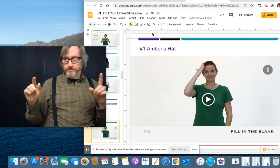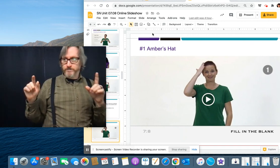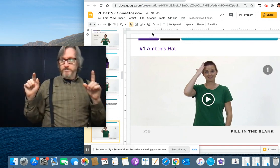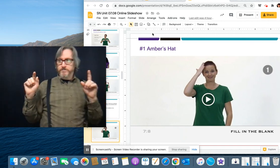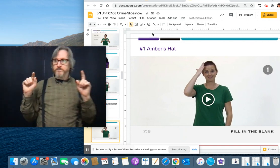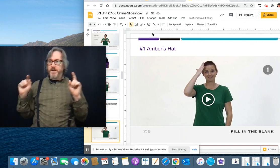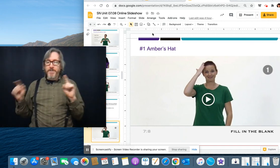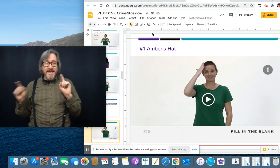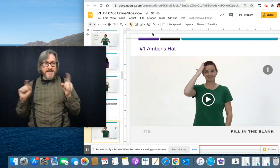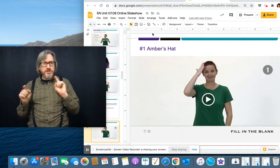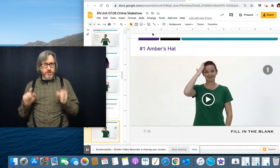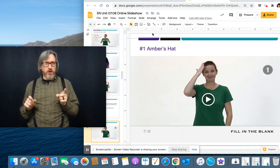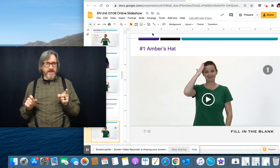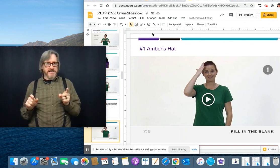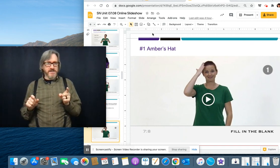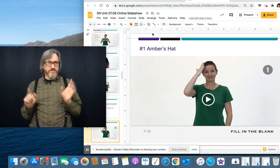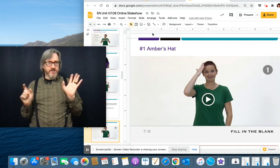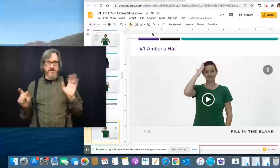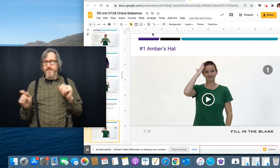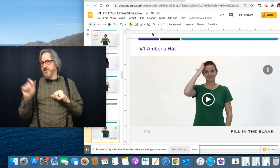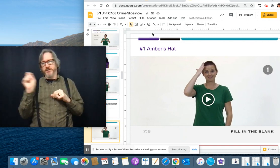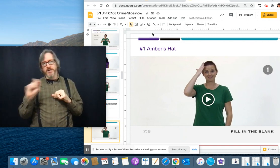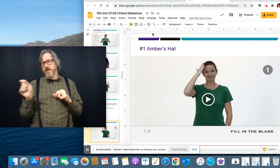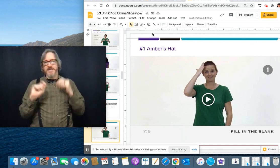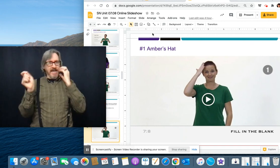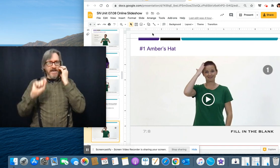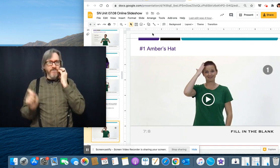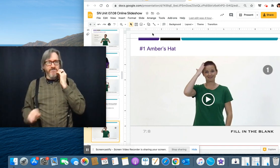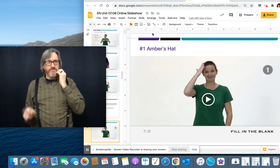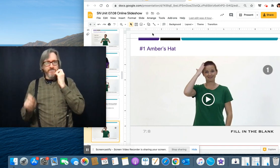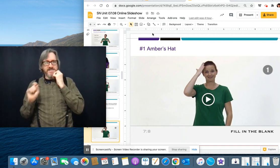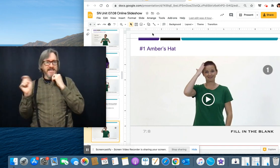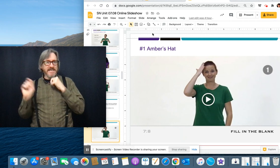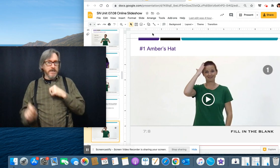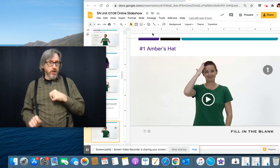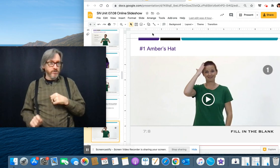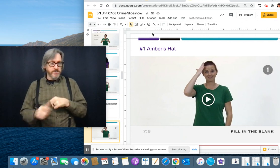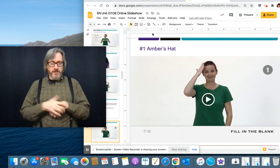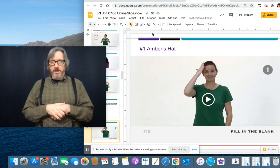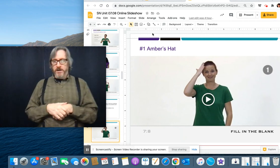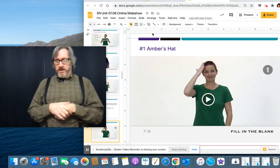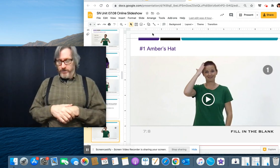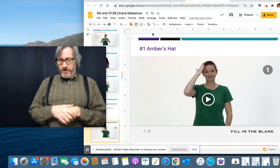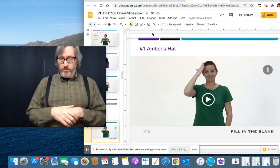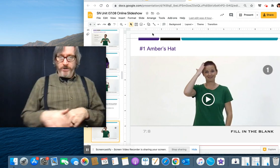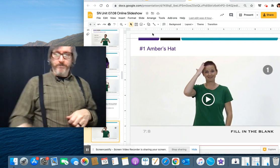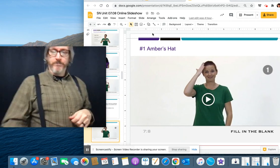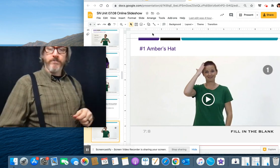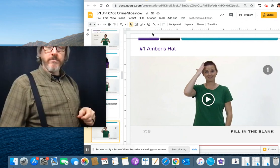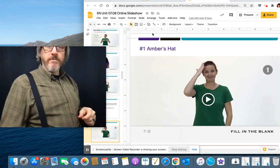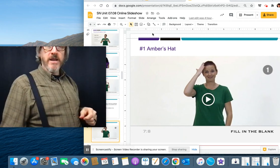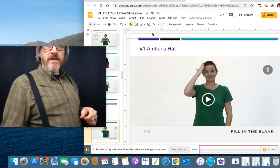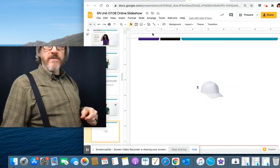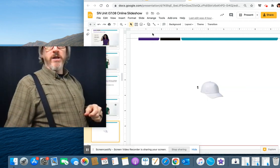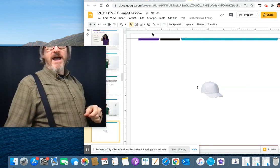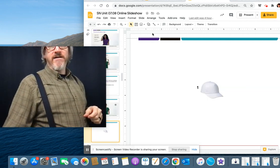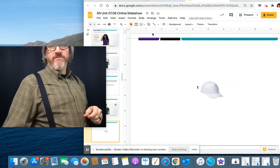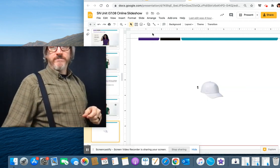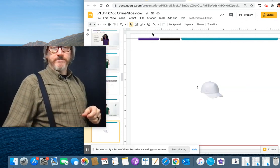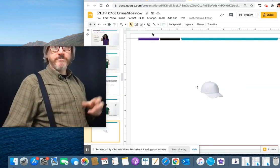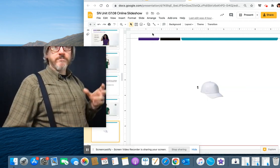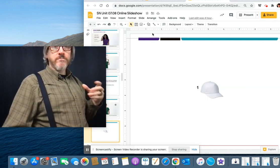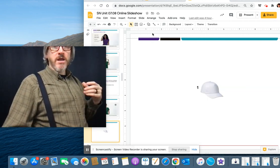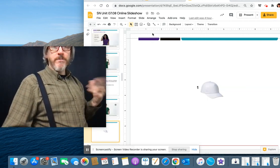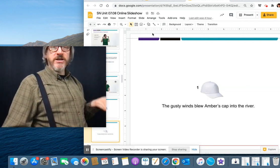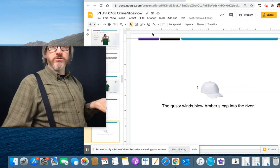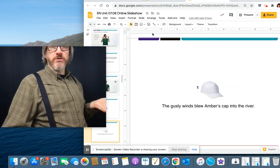pay attention to all that stuff. Just imagine that, take any salient notes for each one, and then it will have